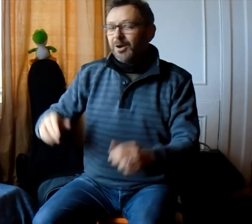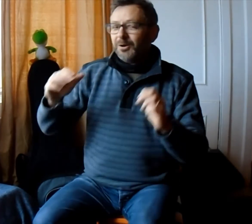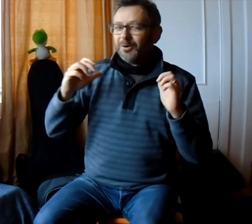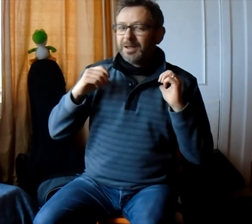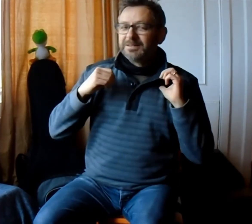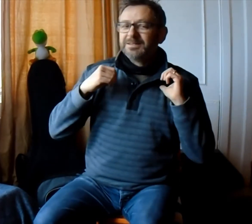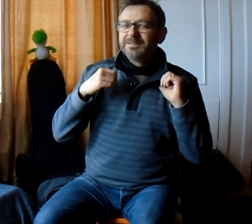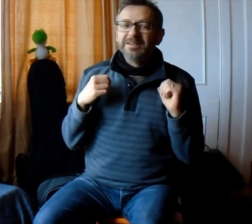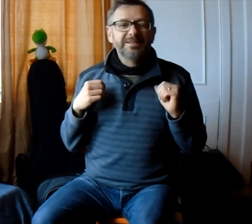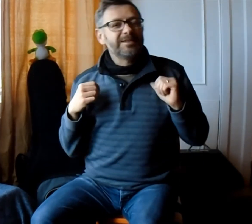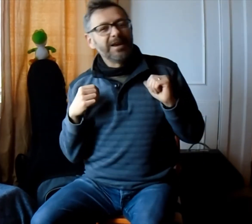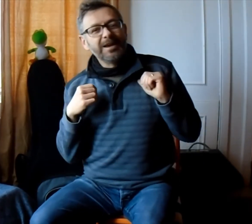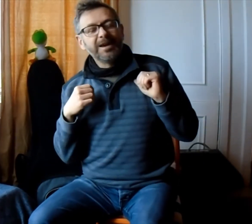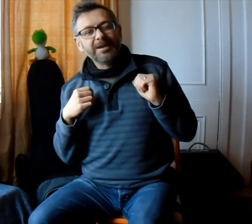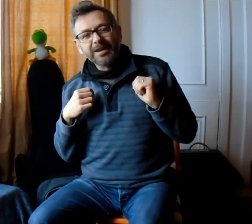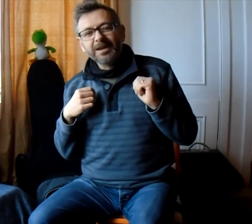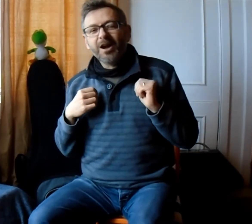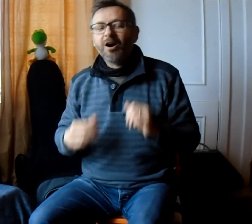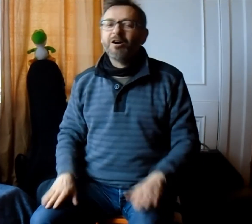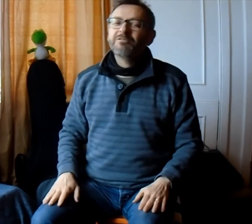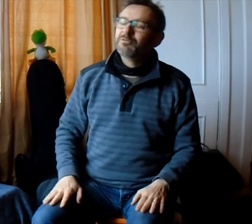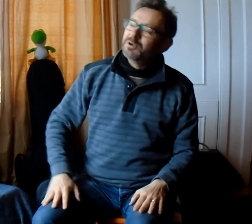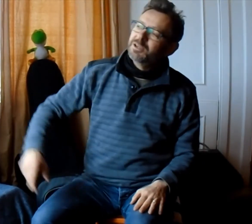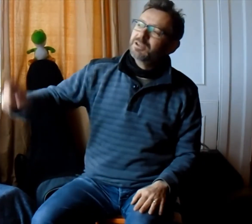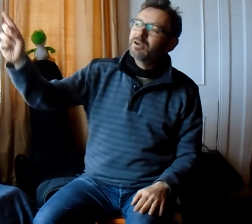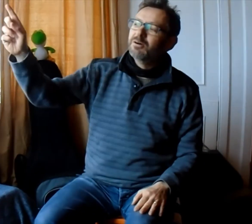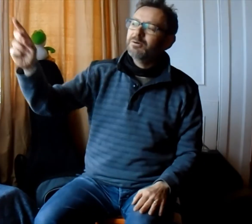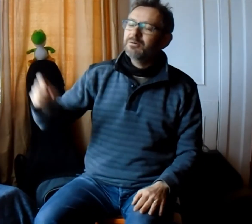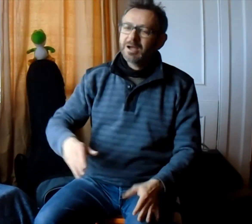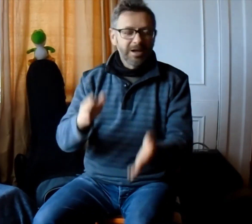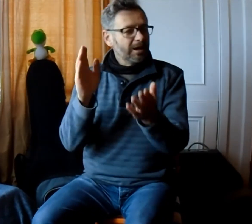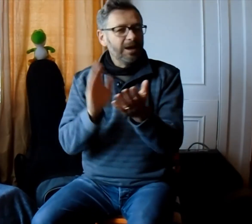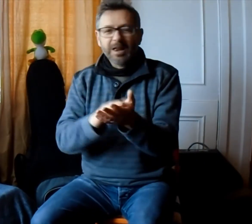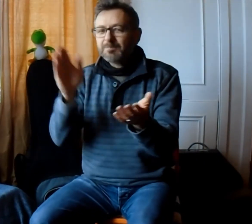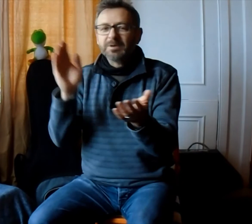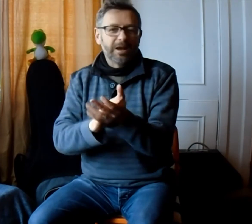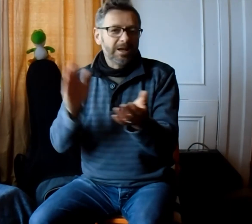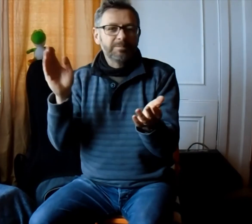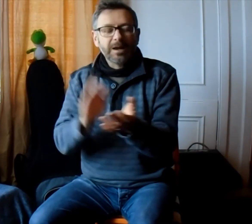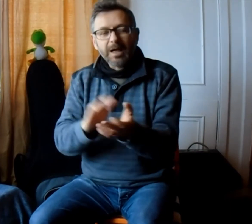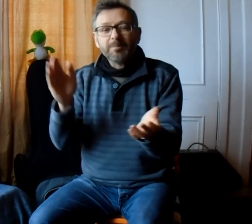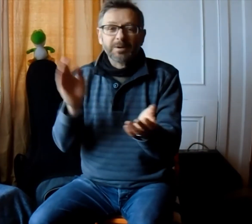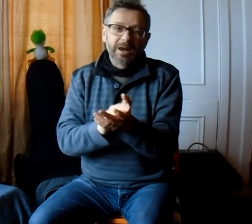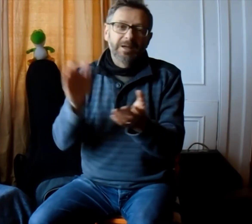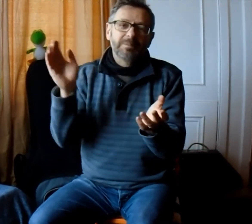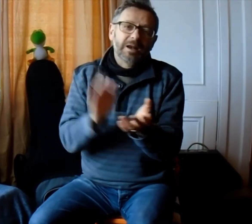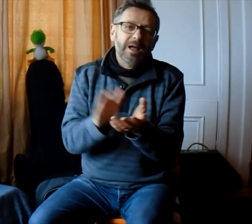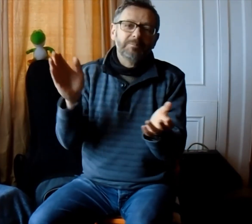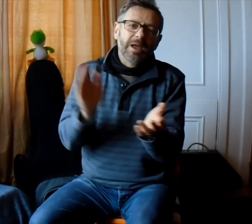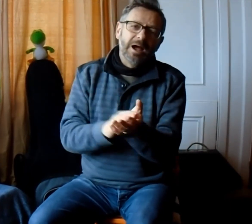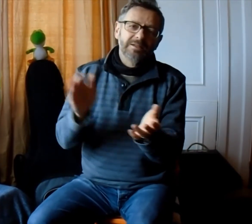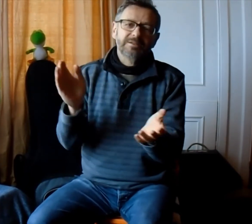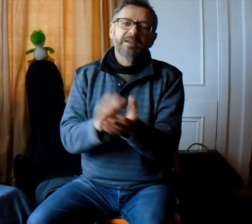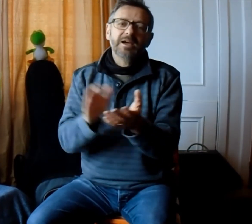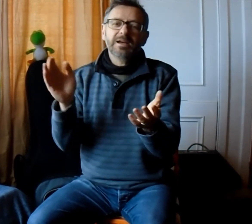ready steady off we go clap clap clap clap clap your hands together